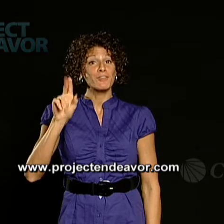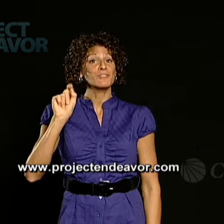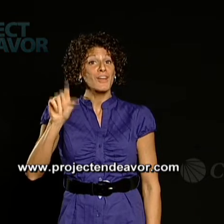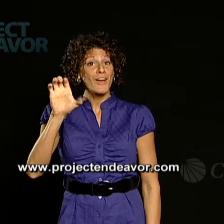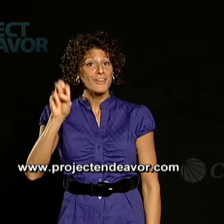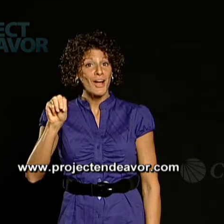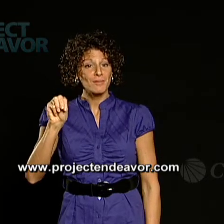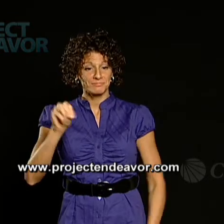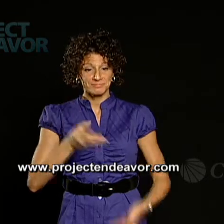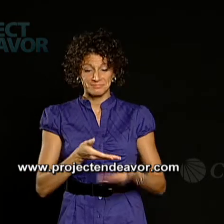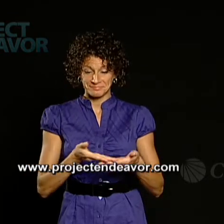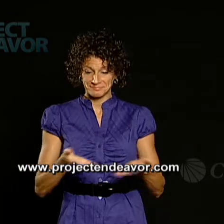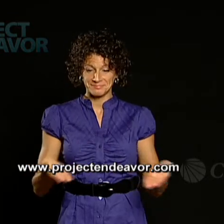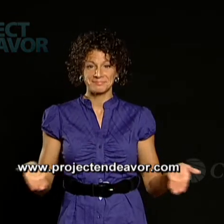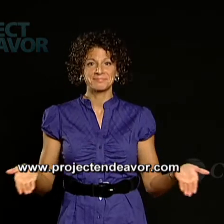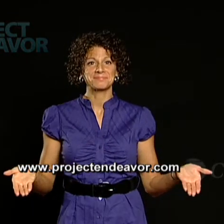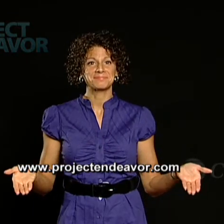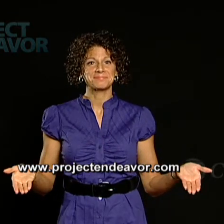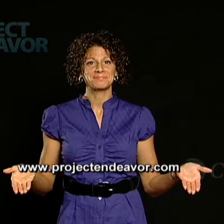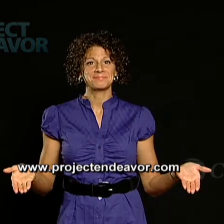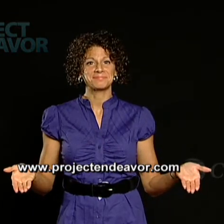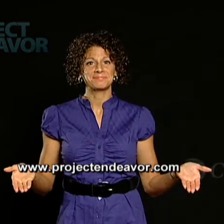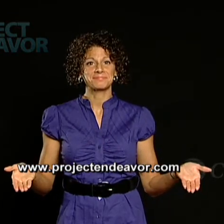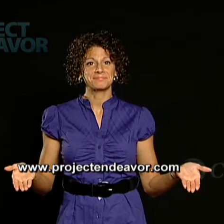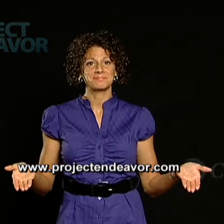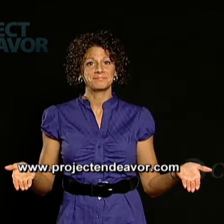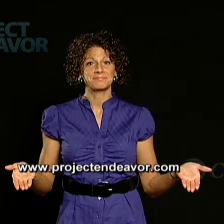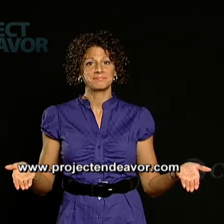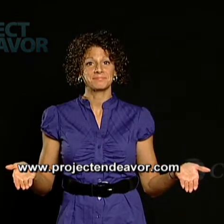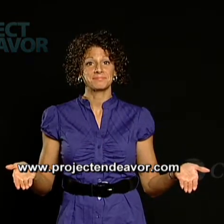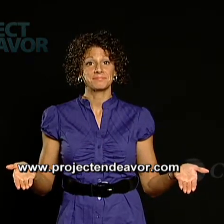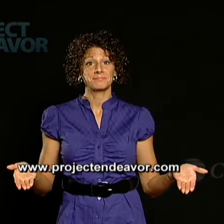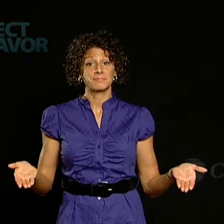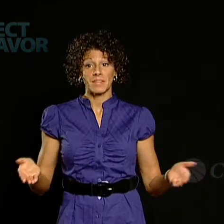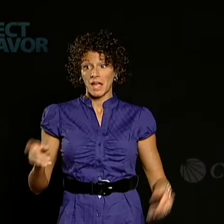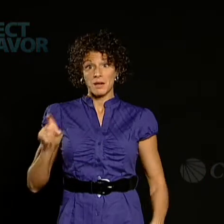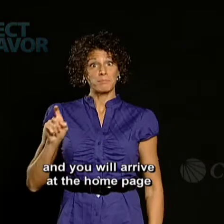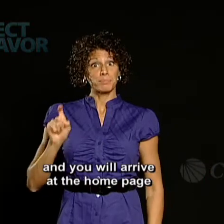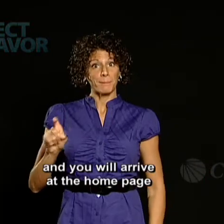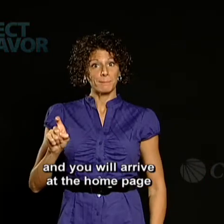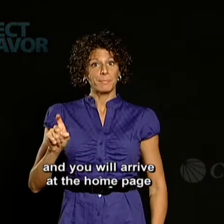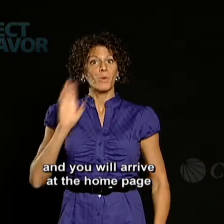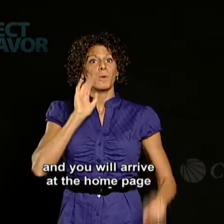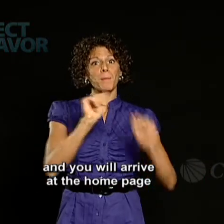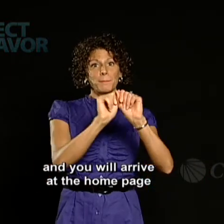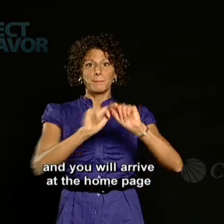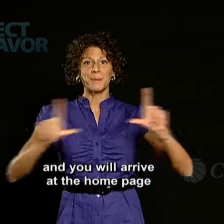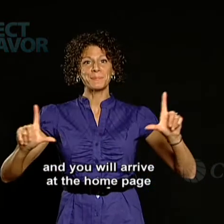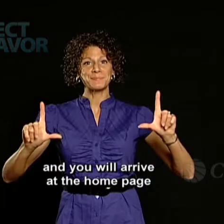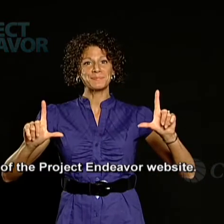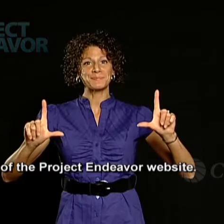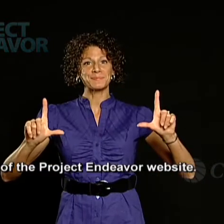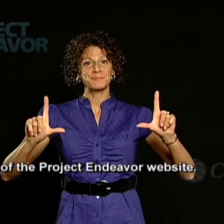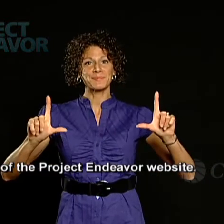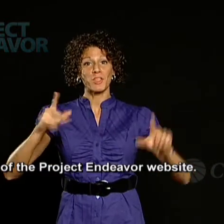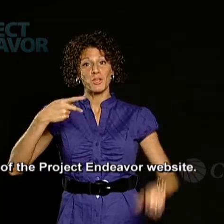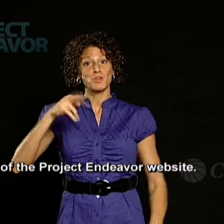and you'll arrive at the homepage of the Project Endeavor